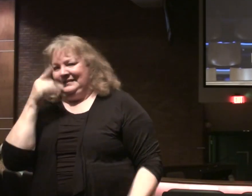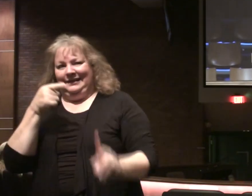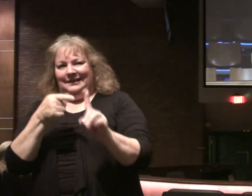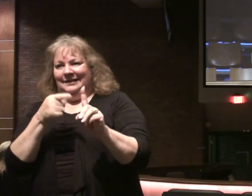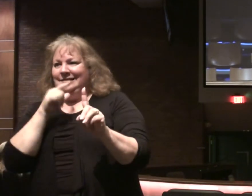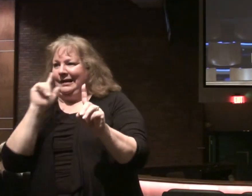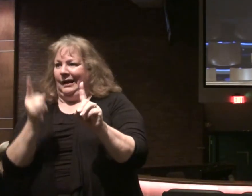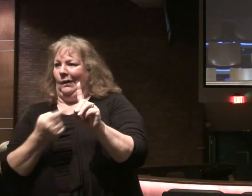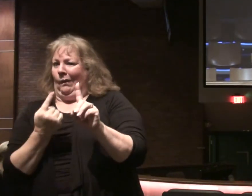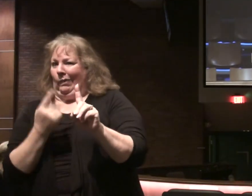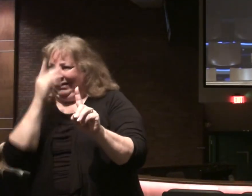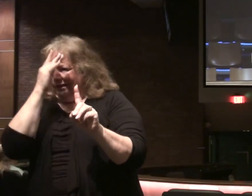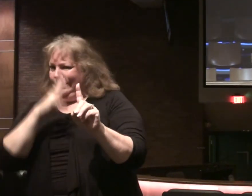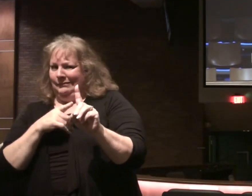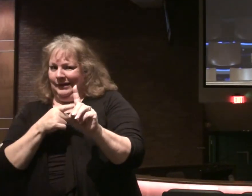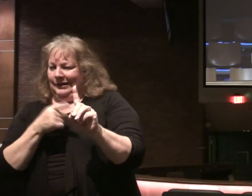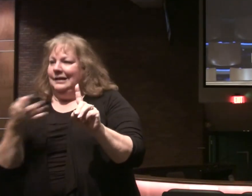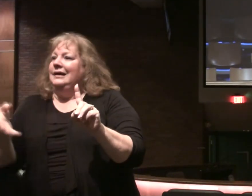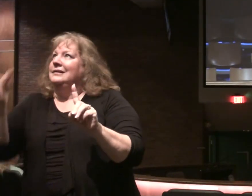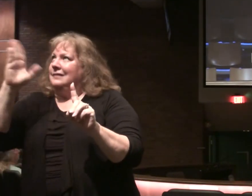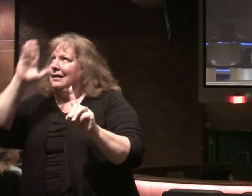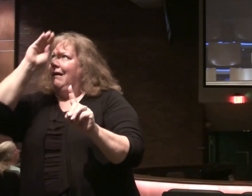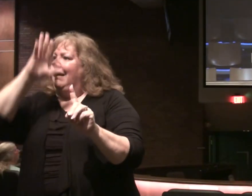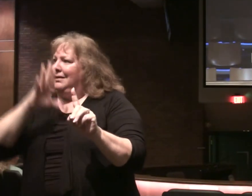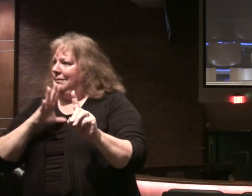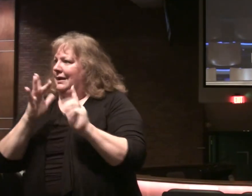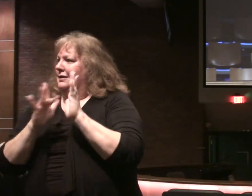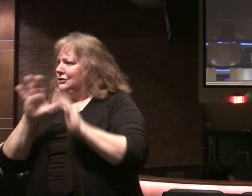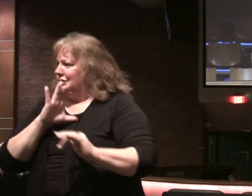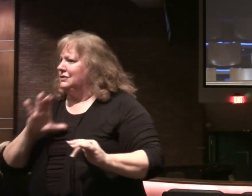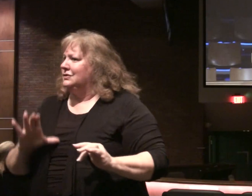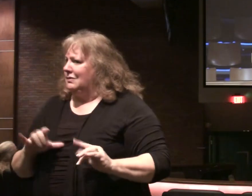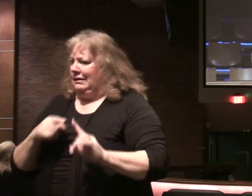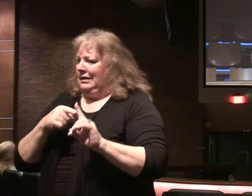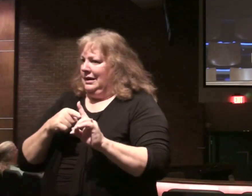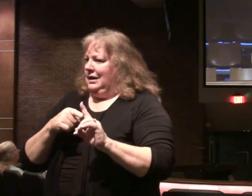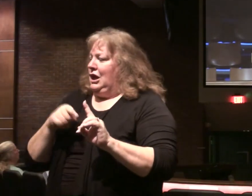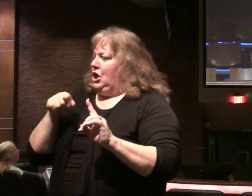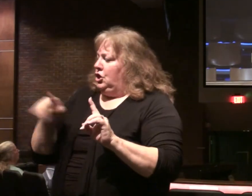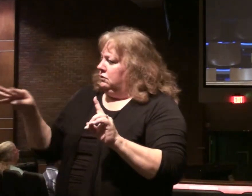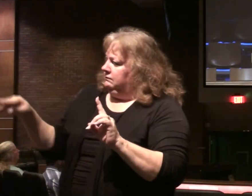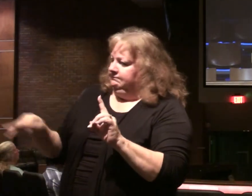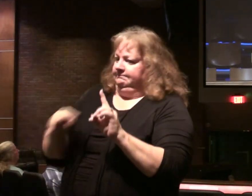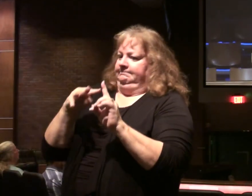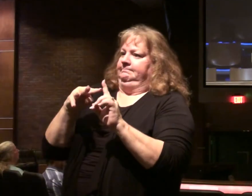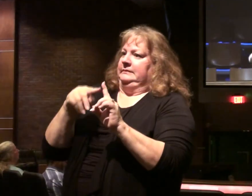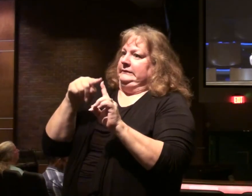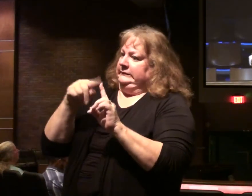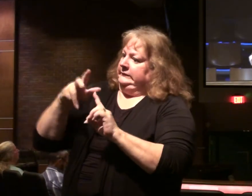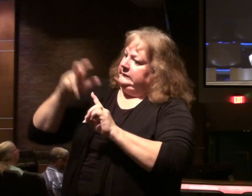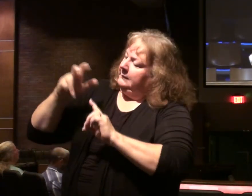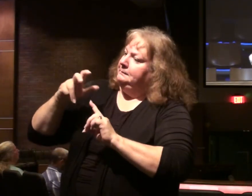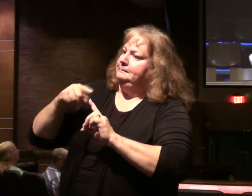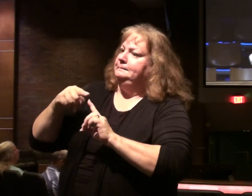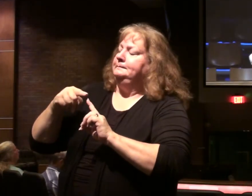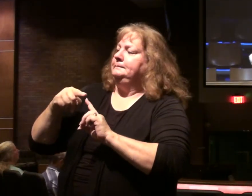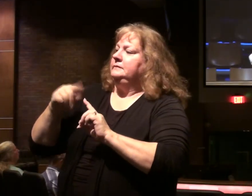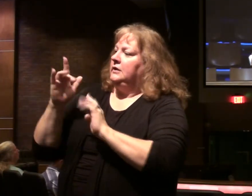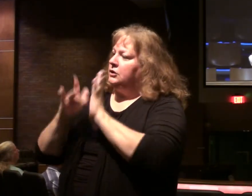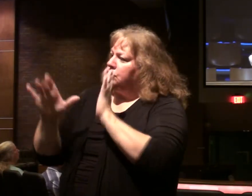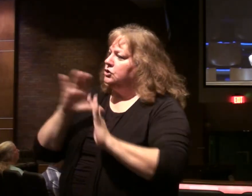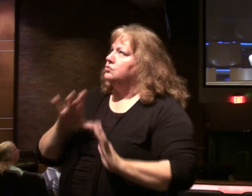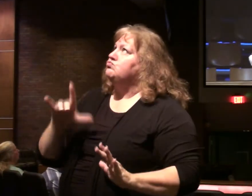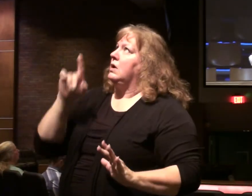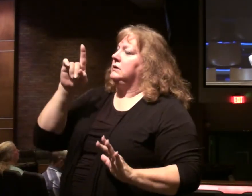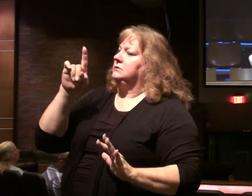is not just a mere man. He is the God man. Jesus Christ. He says. It must be me. That is most important. It must be Jesus Christ